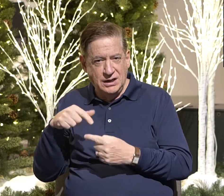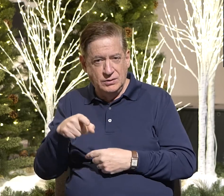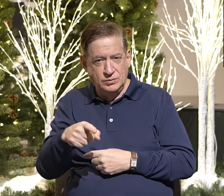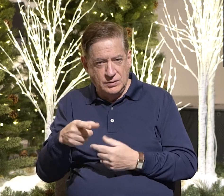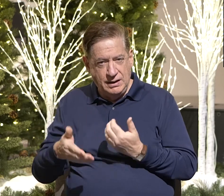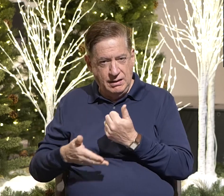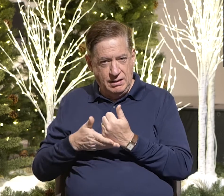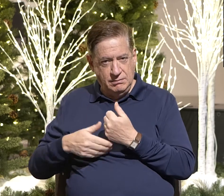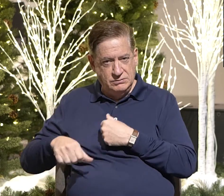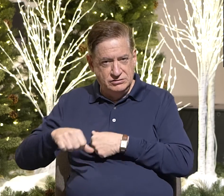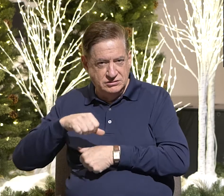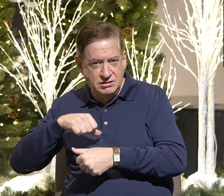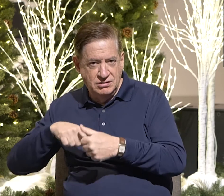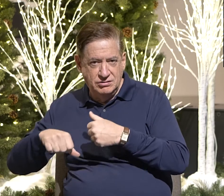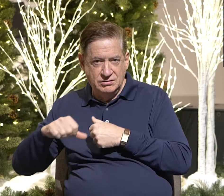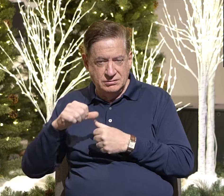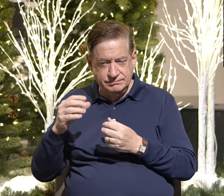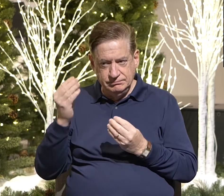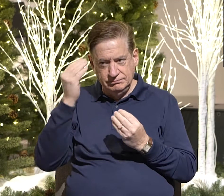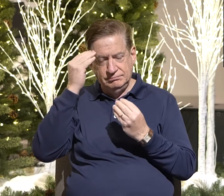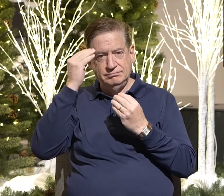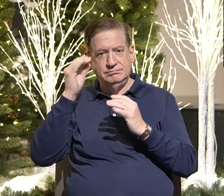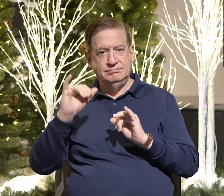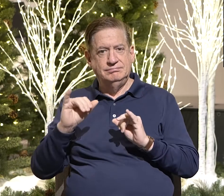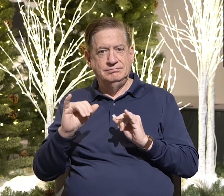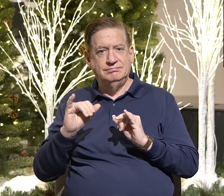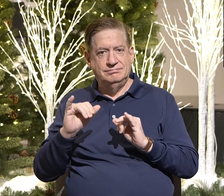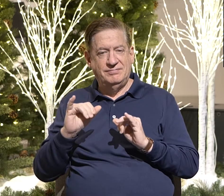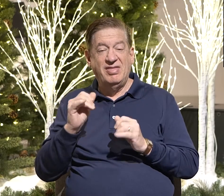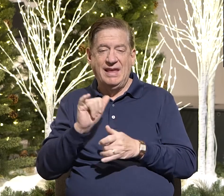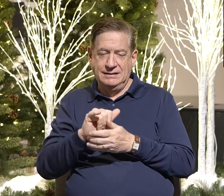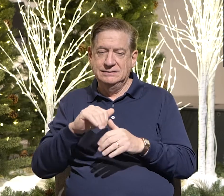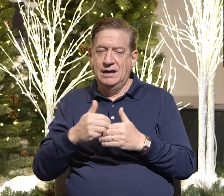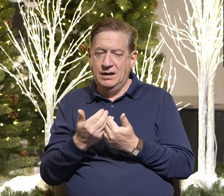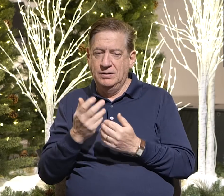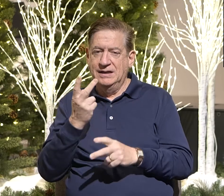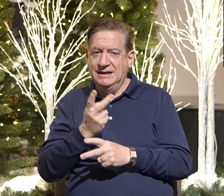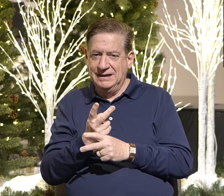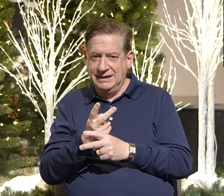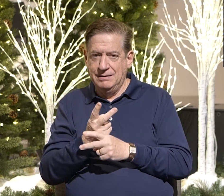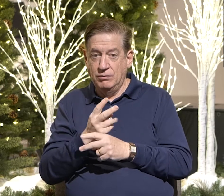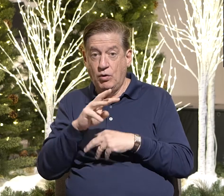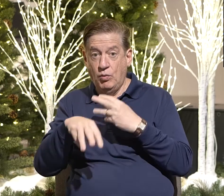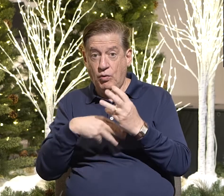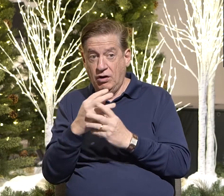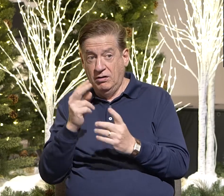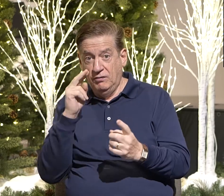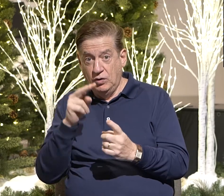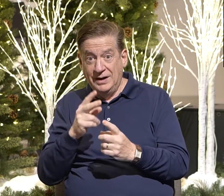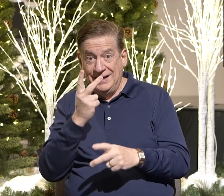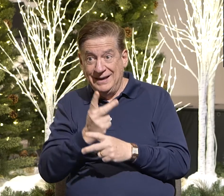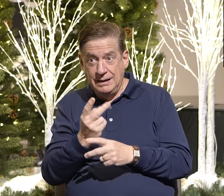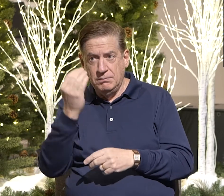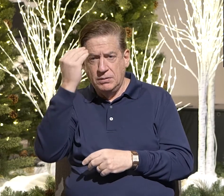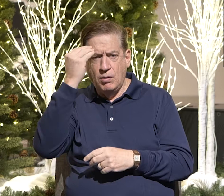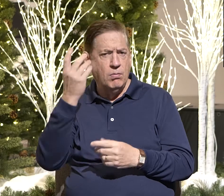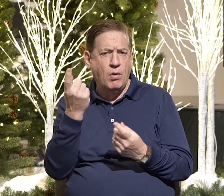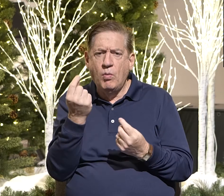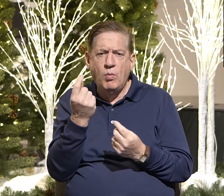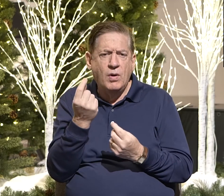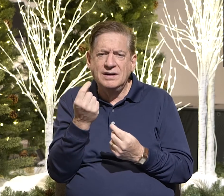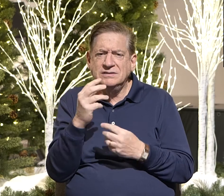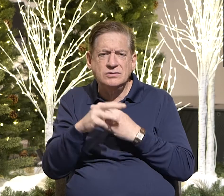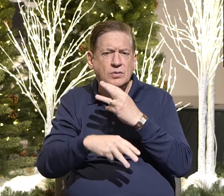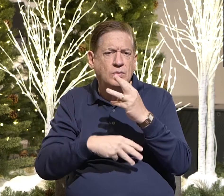So what is, so that's how to keep a worldview, how to, how to get it and to keep it. But what is it? What is this